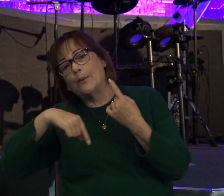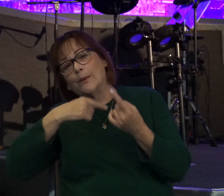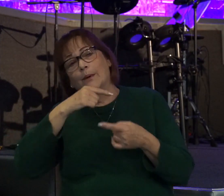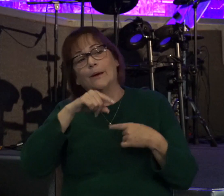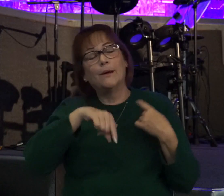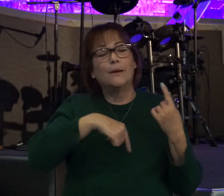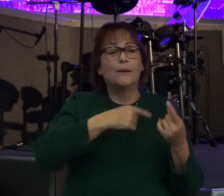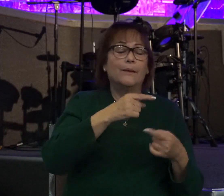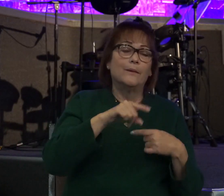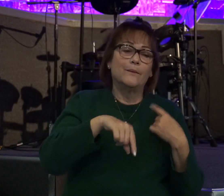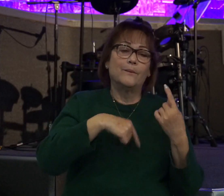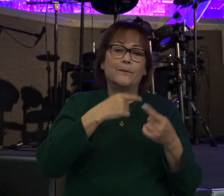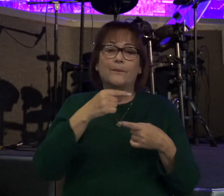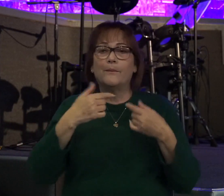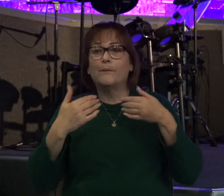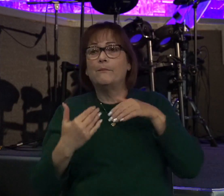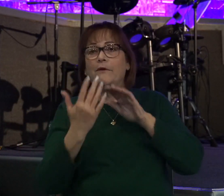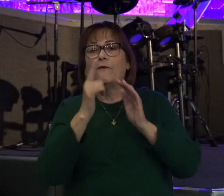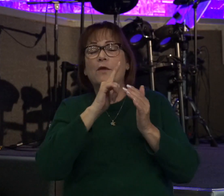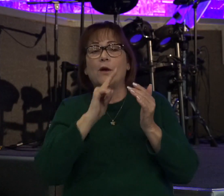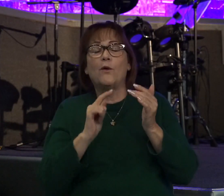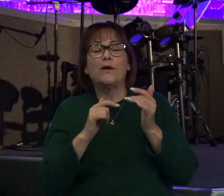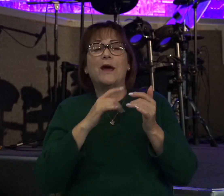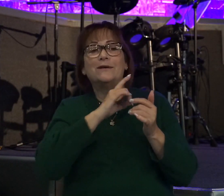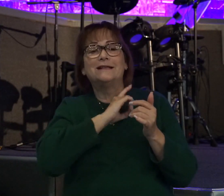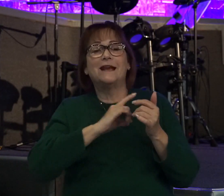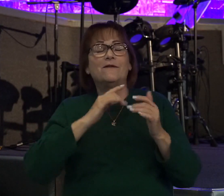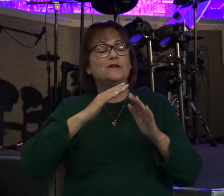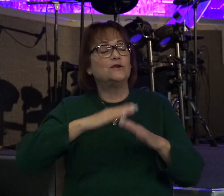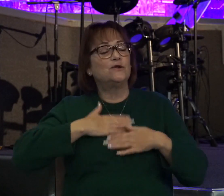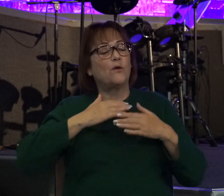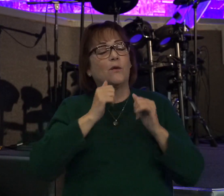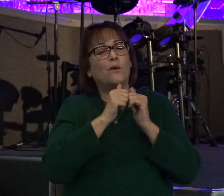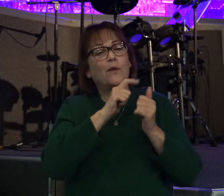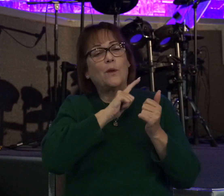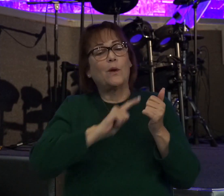Whirling before the Lord was David's joy in the Lord being expressed.